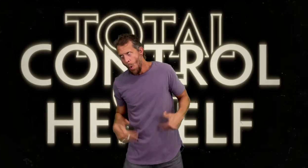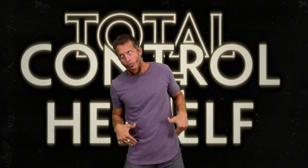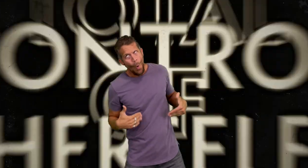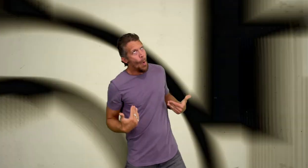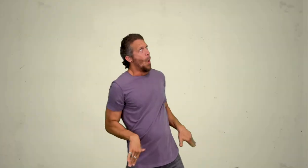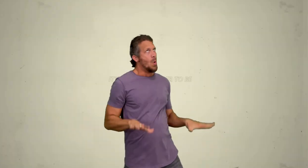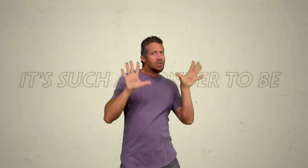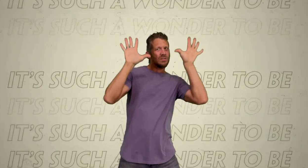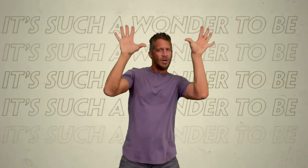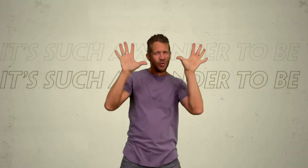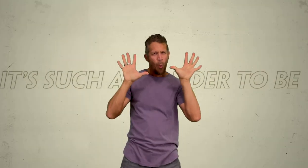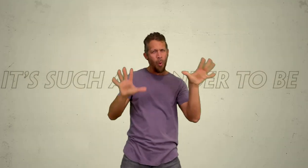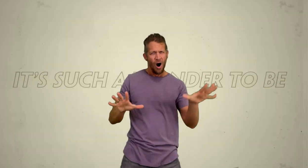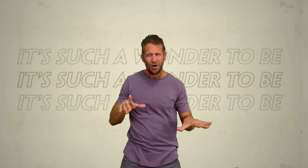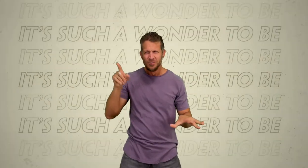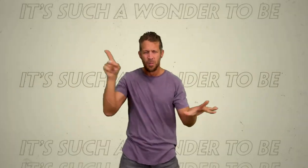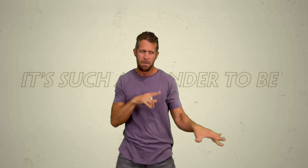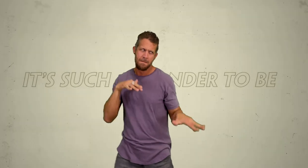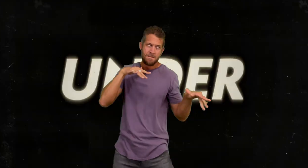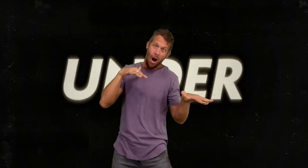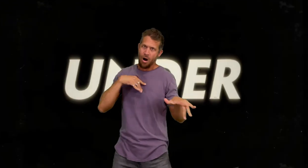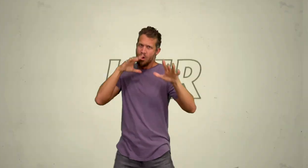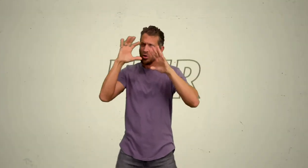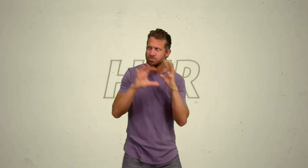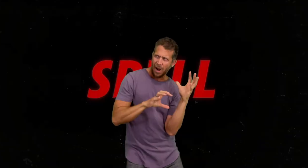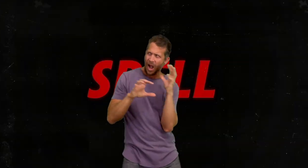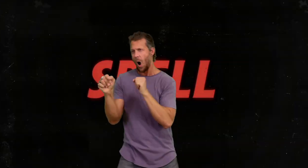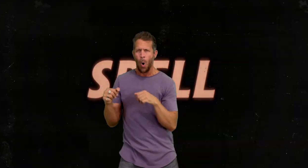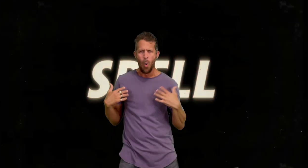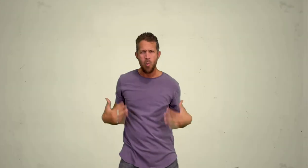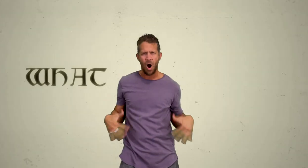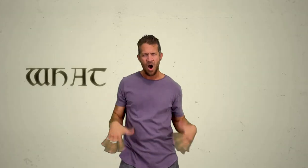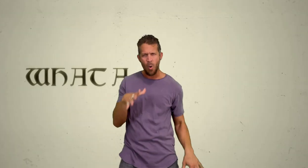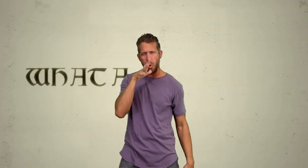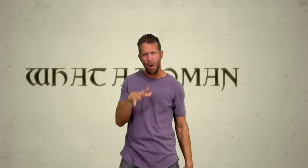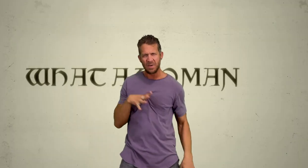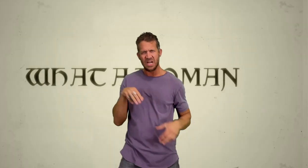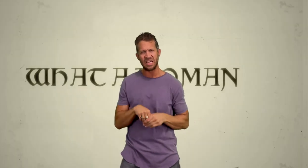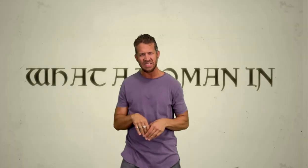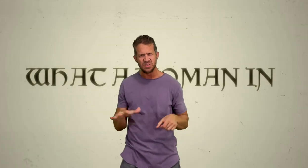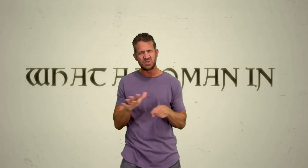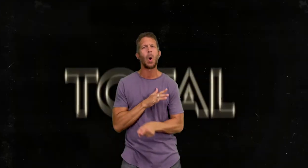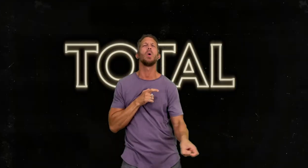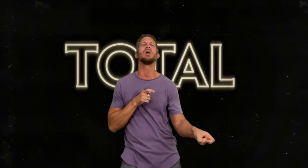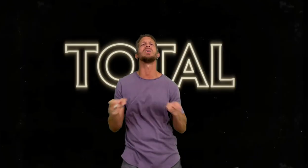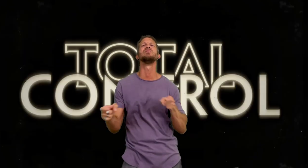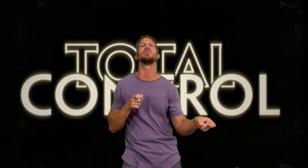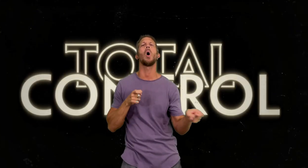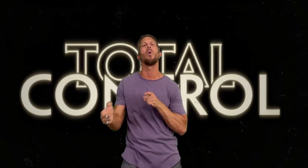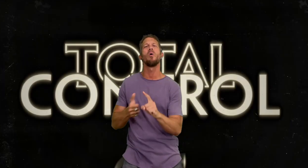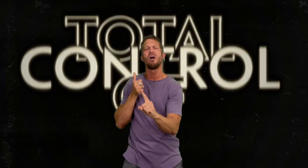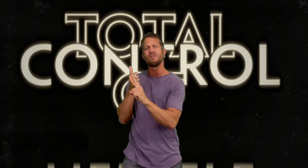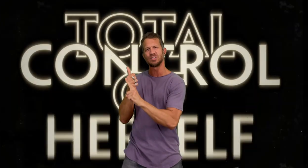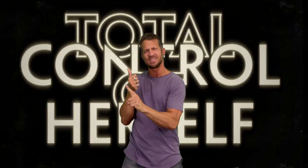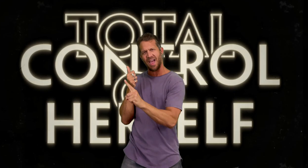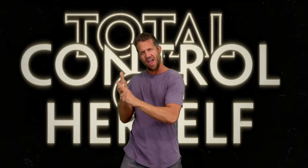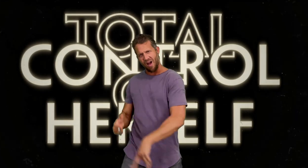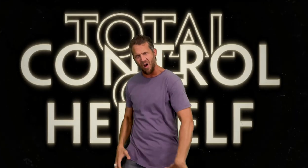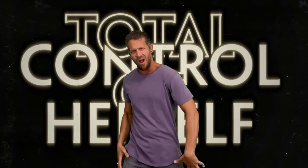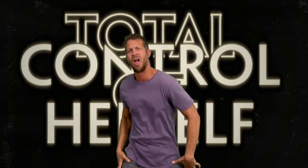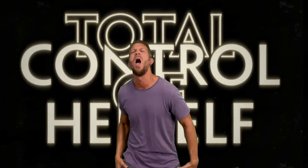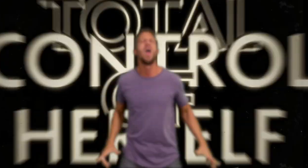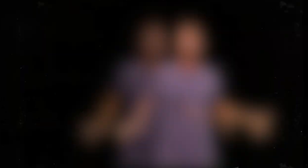It's such a wonder to be under her spell What a woman in total control of